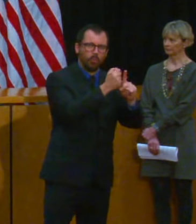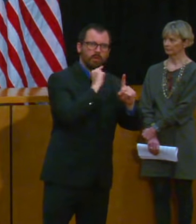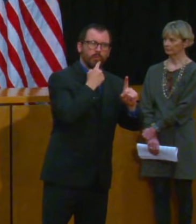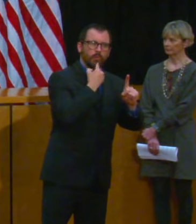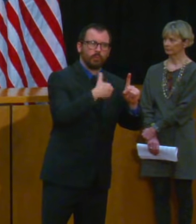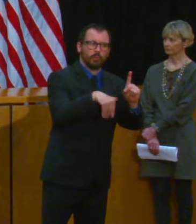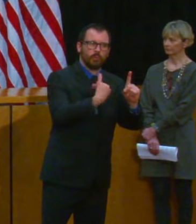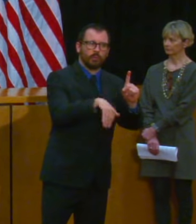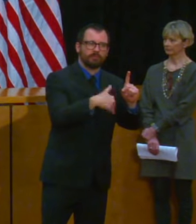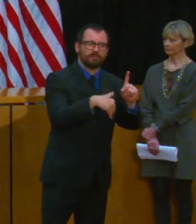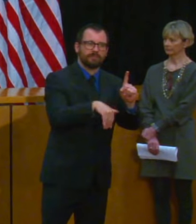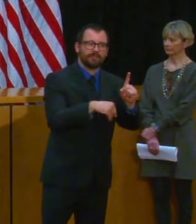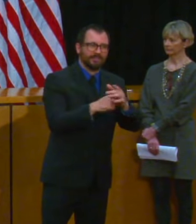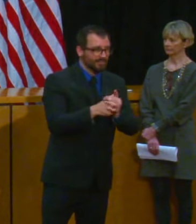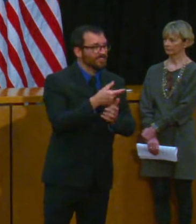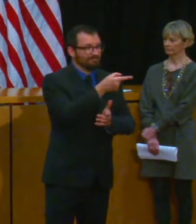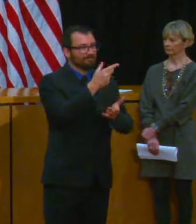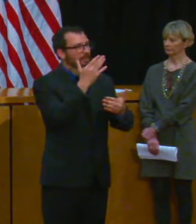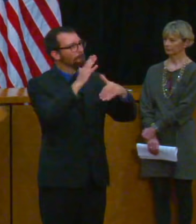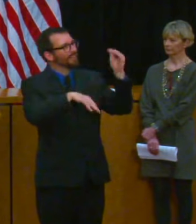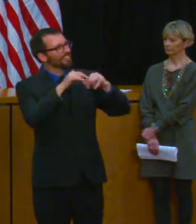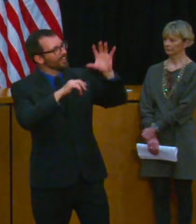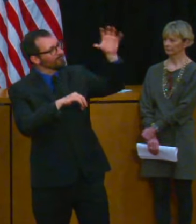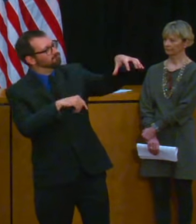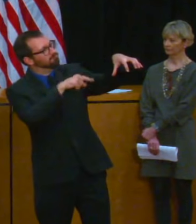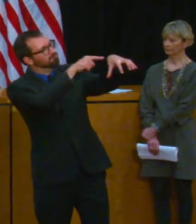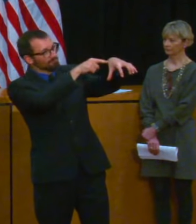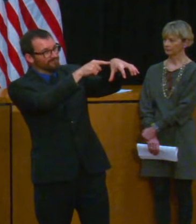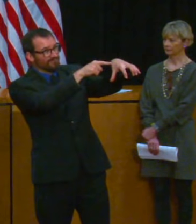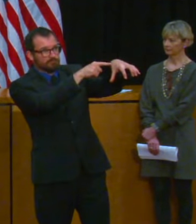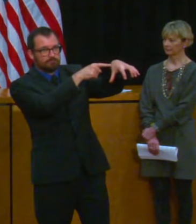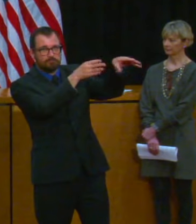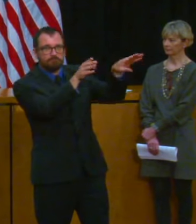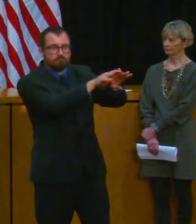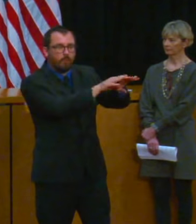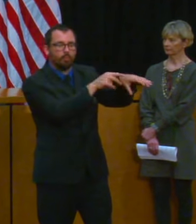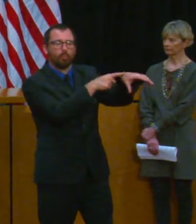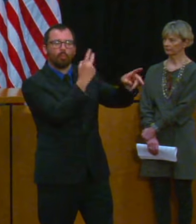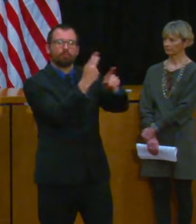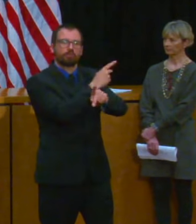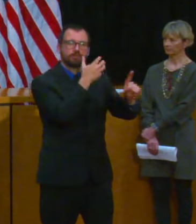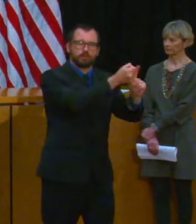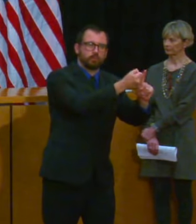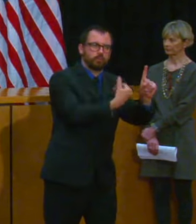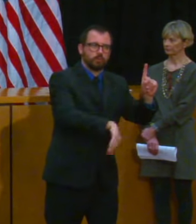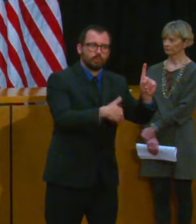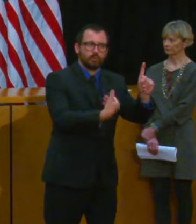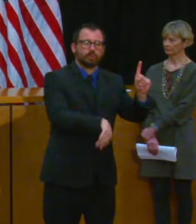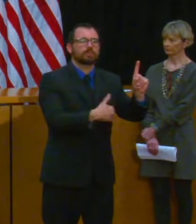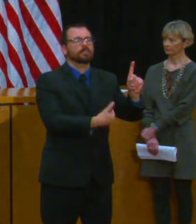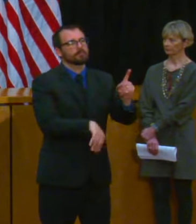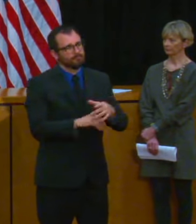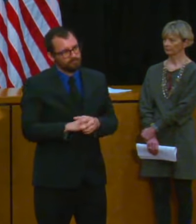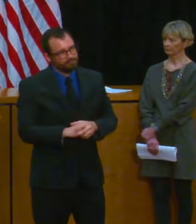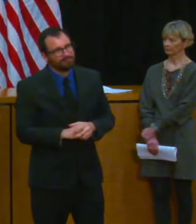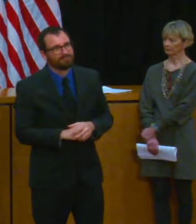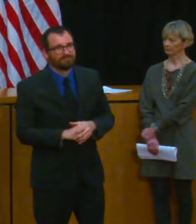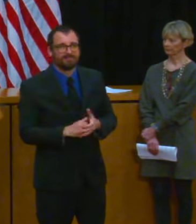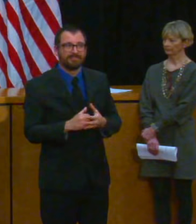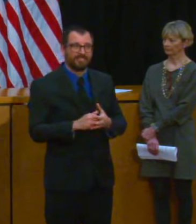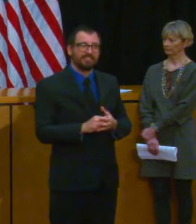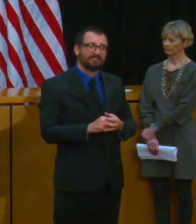our colleagues in the municipal government because they do in many cases make up a lot of the main street activity that vibrant